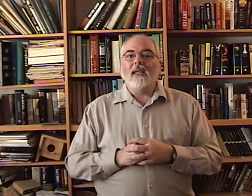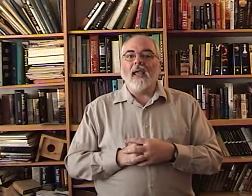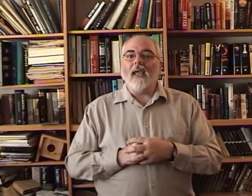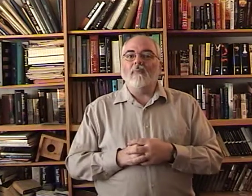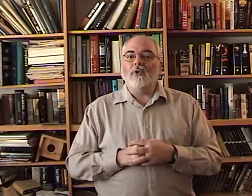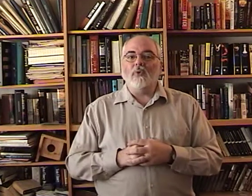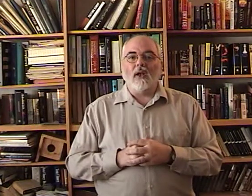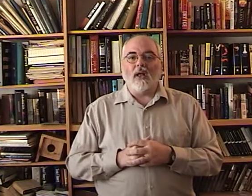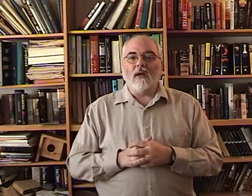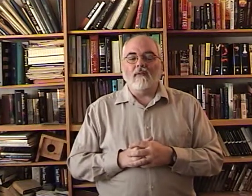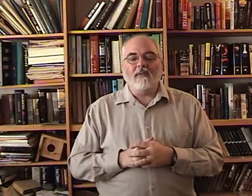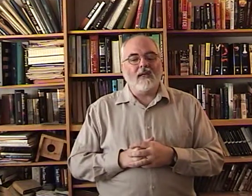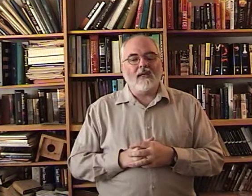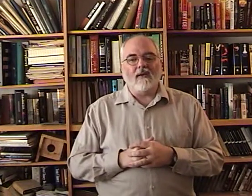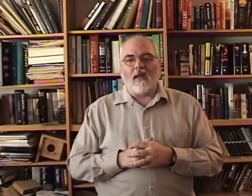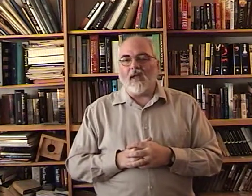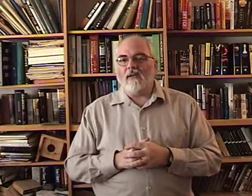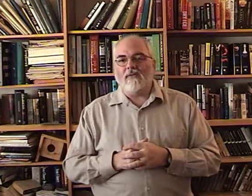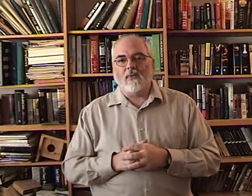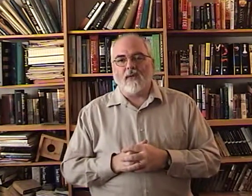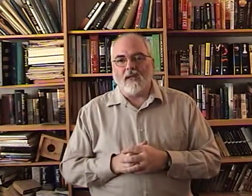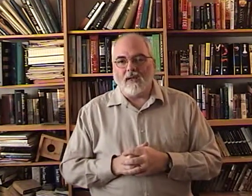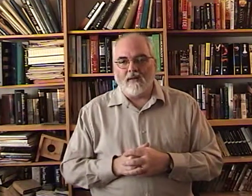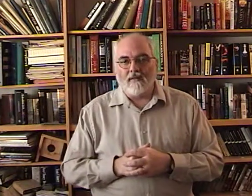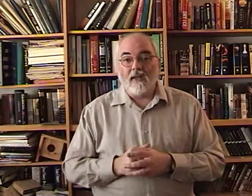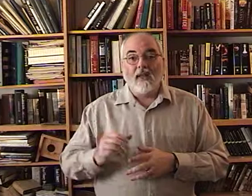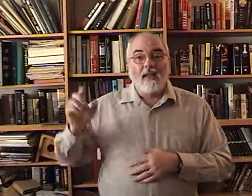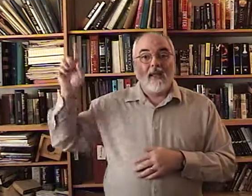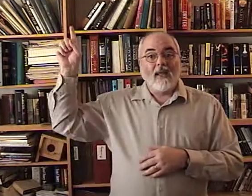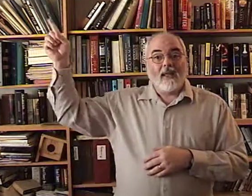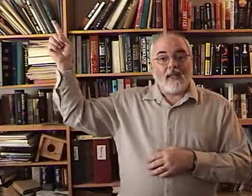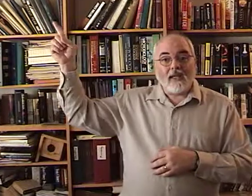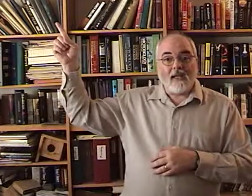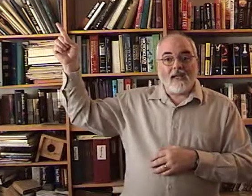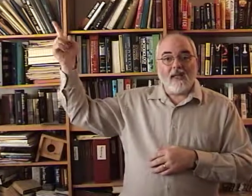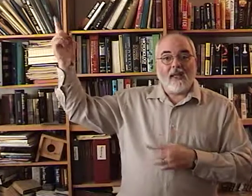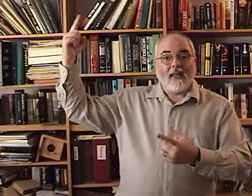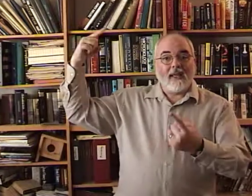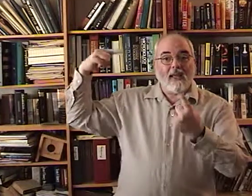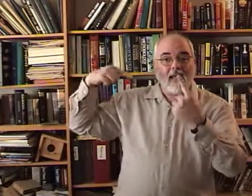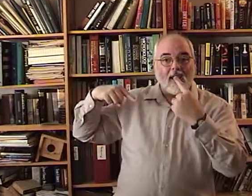came to love, heal, and forgive. He came.